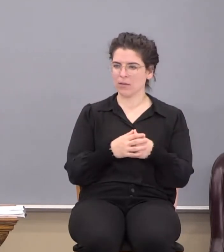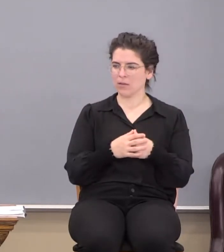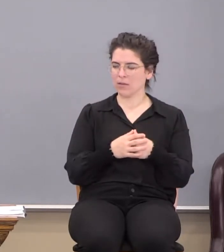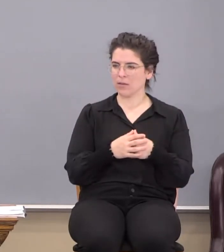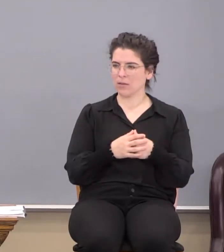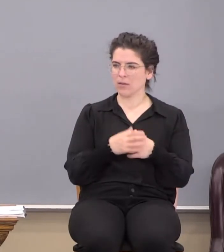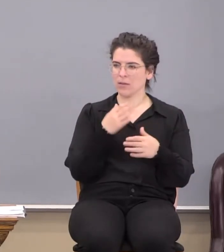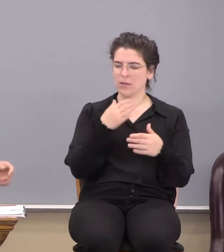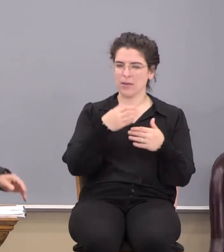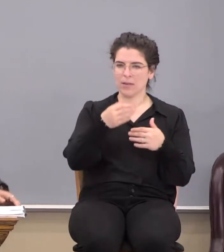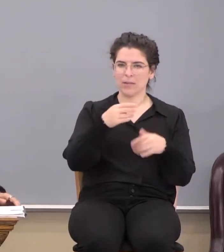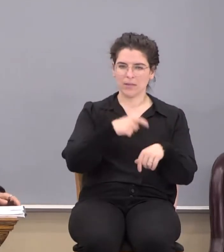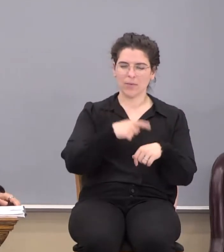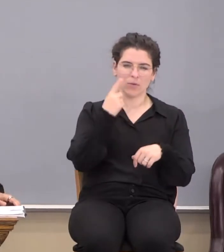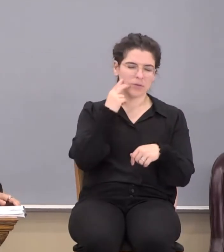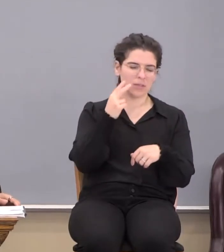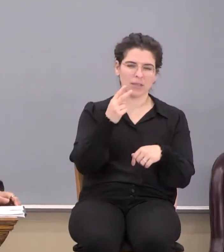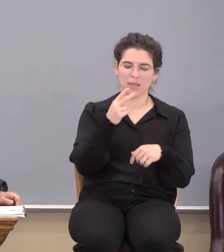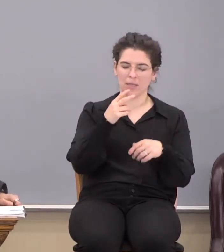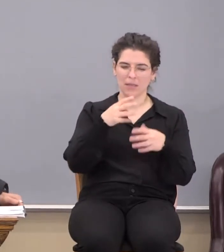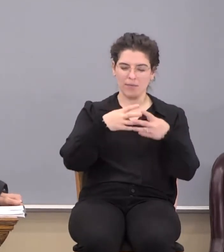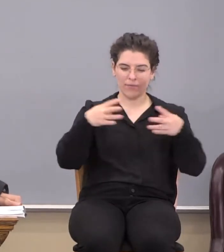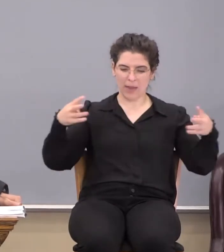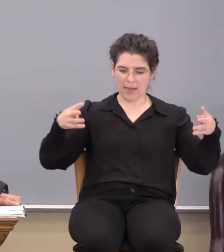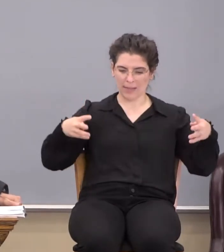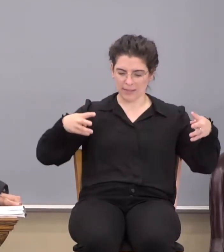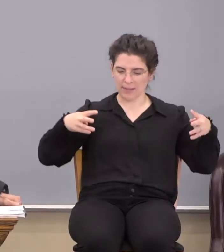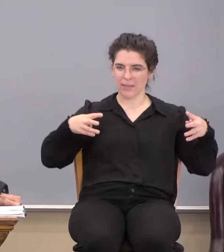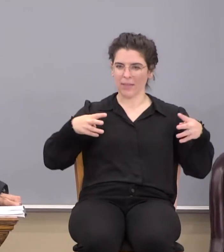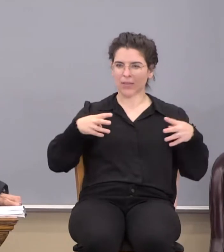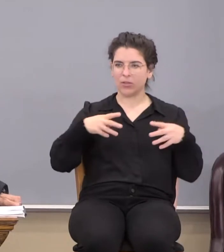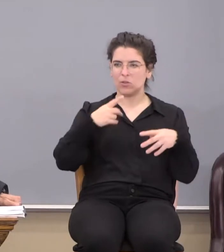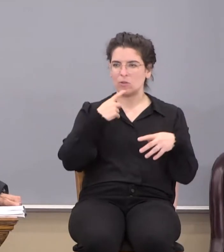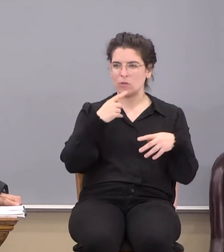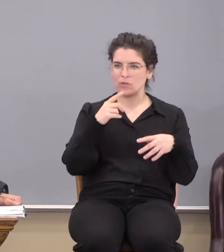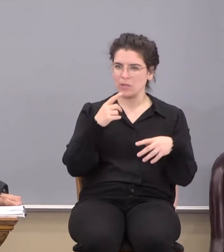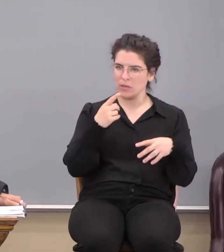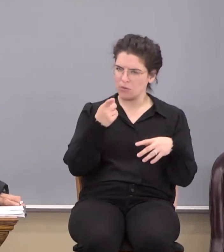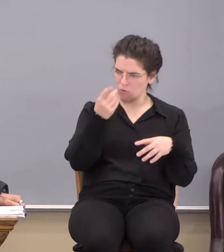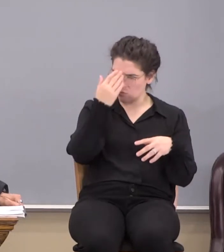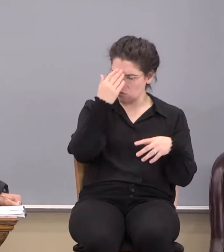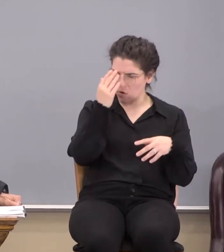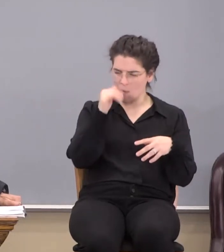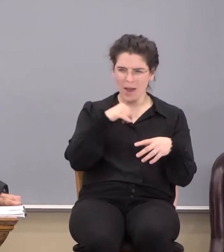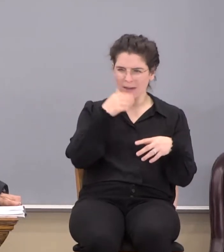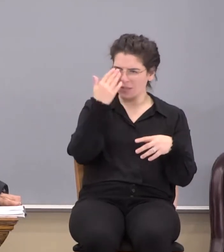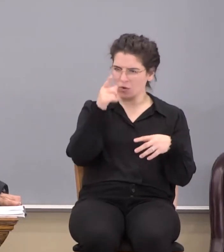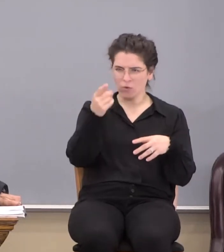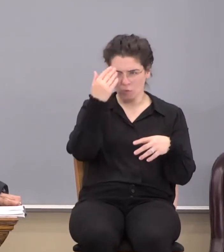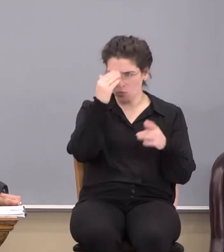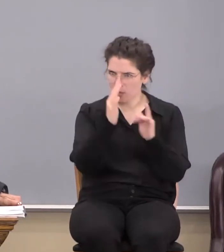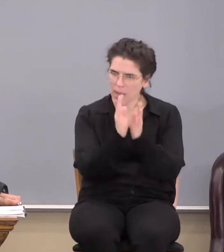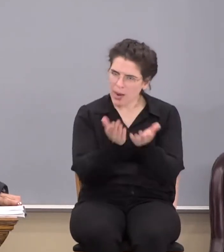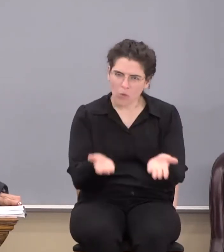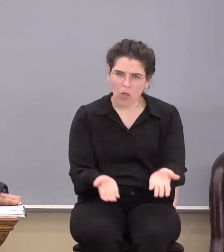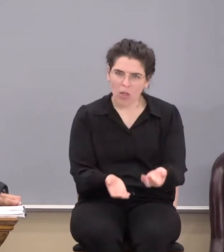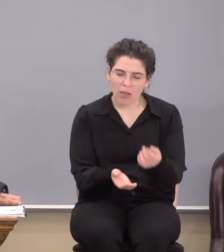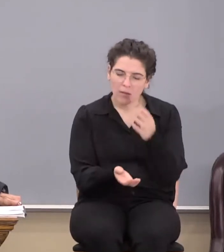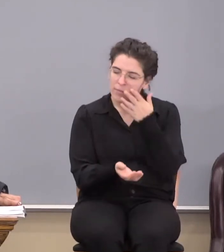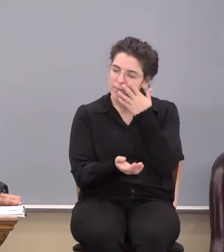Next time you see your neighbor and he's got that posted on his, he or she's got that posted on their fence, just say, you know what? I didn't know you knew the Bible.